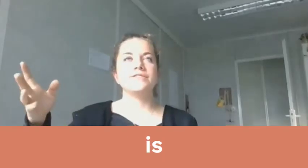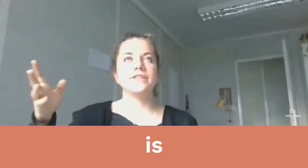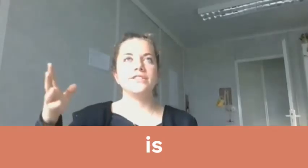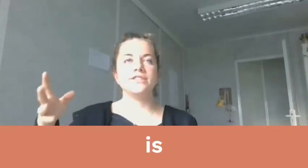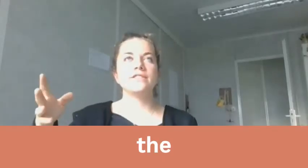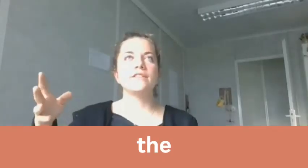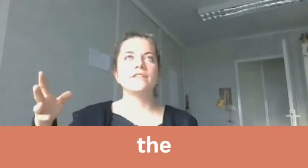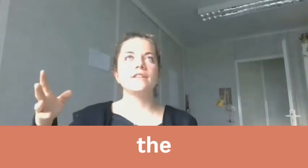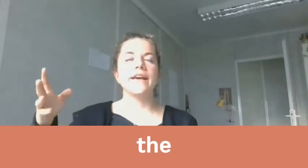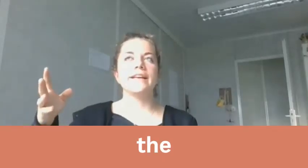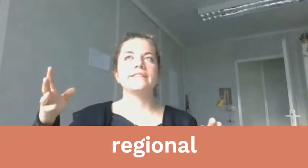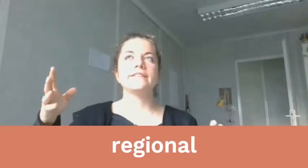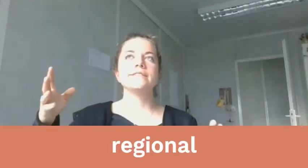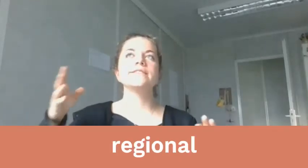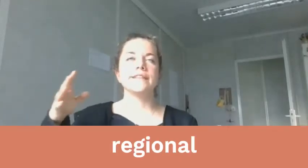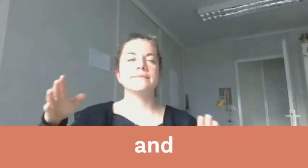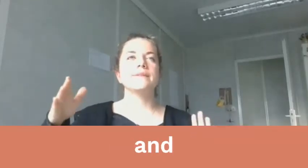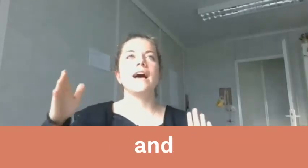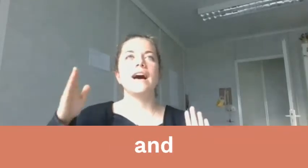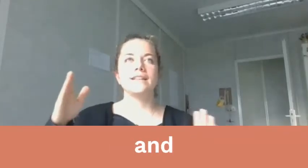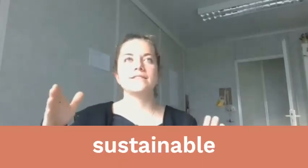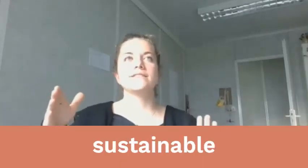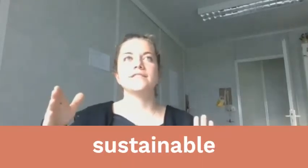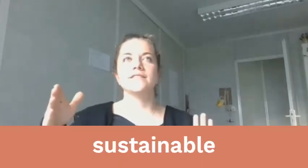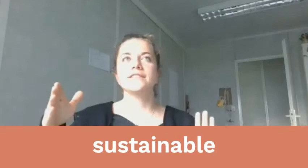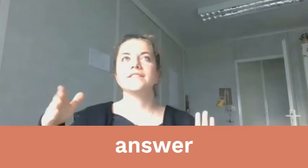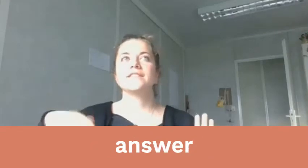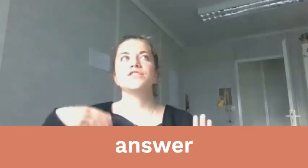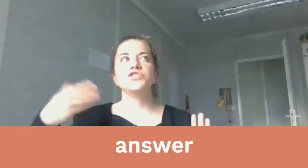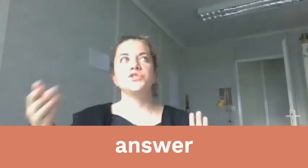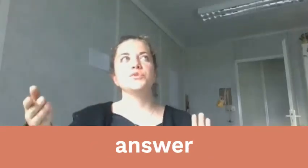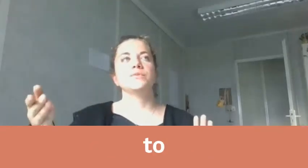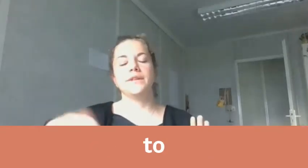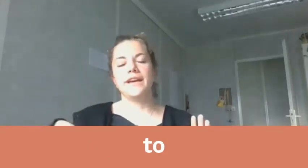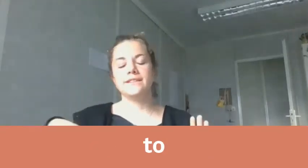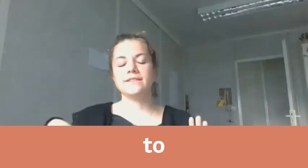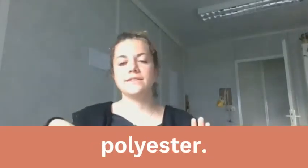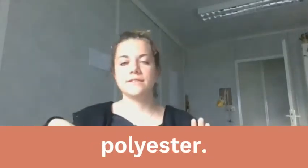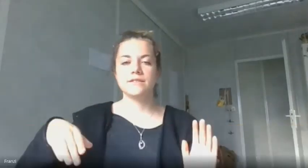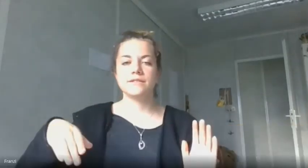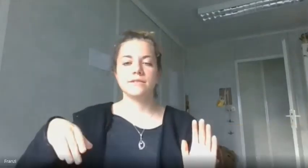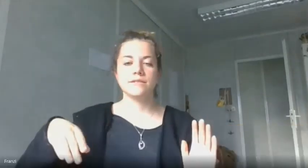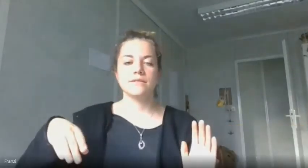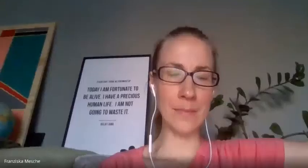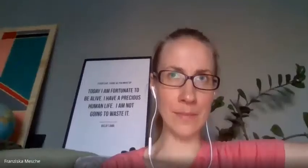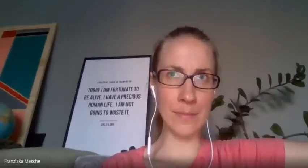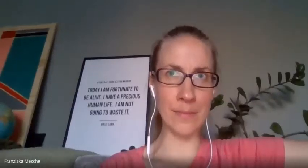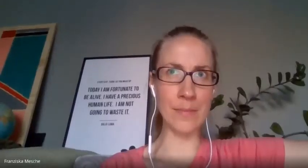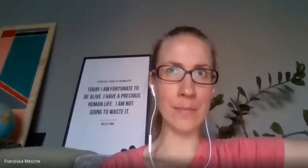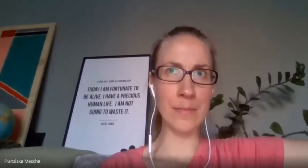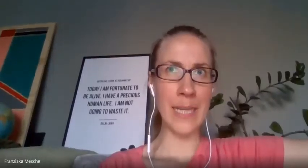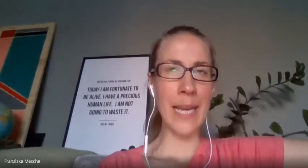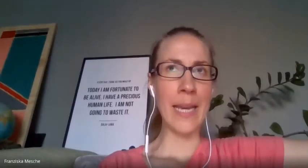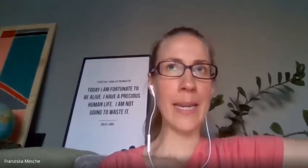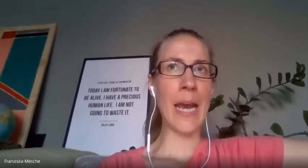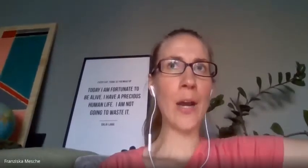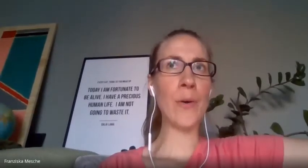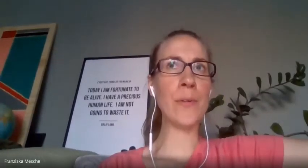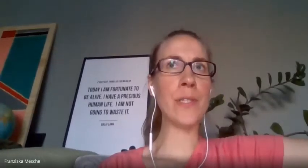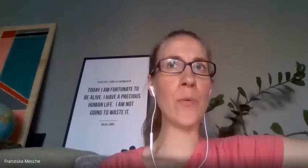regional and sustainable answer to polyester um and how so what